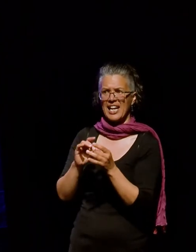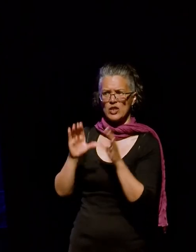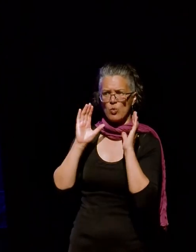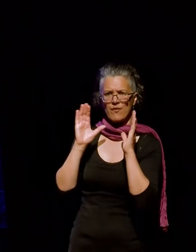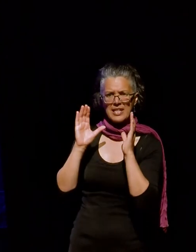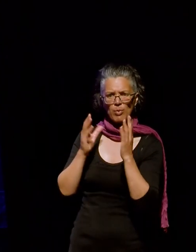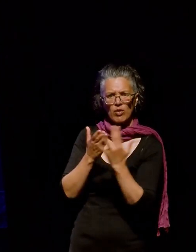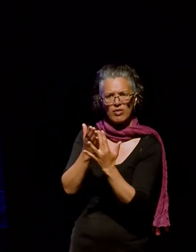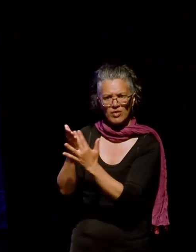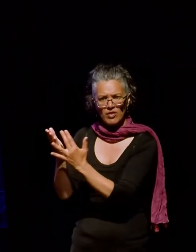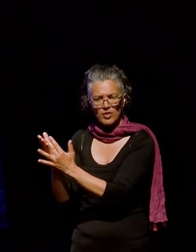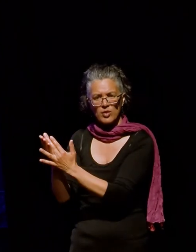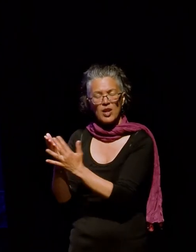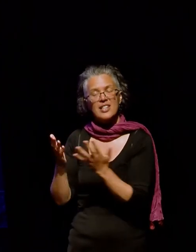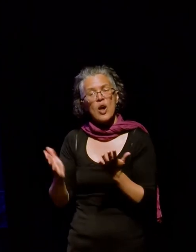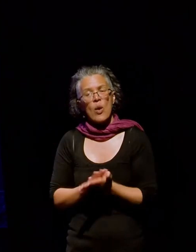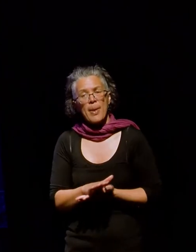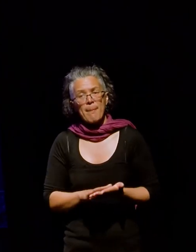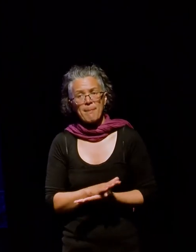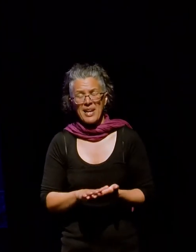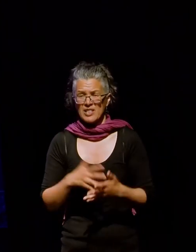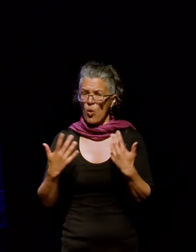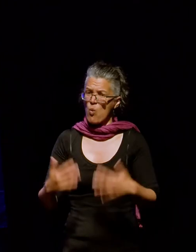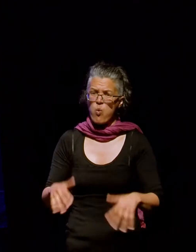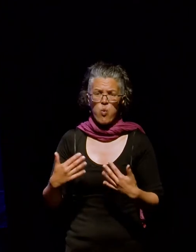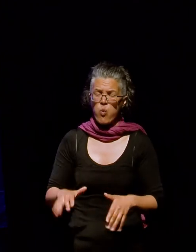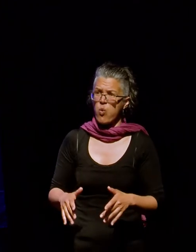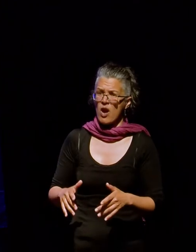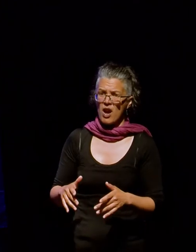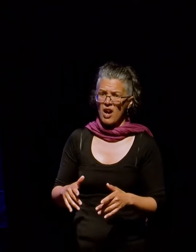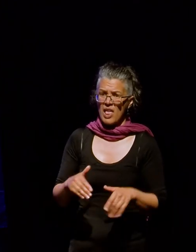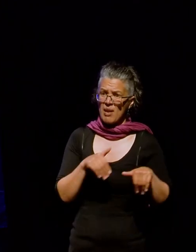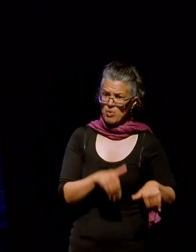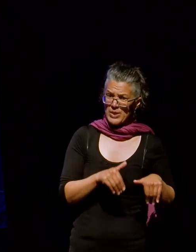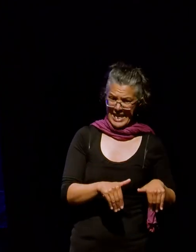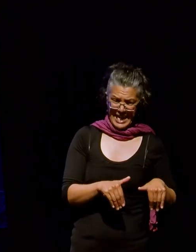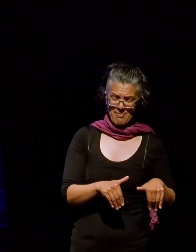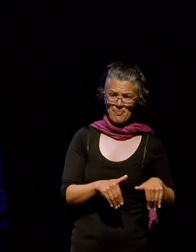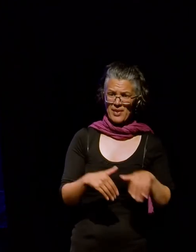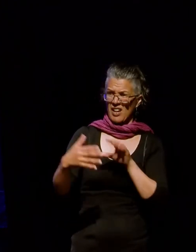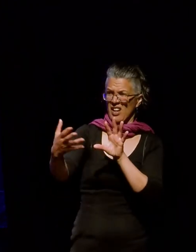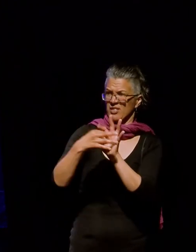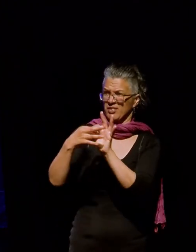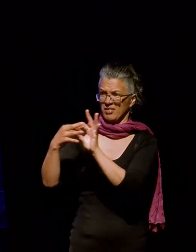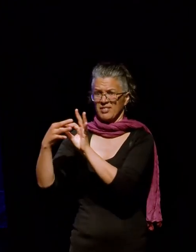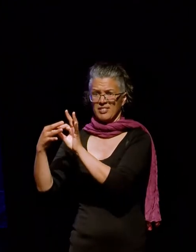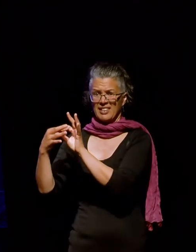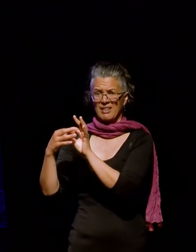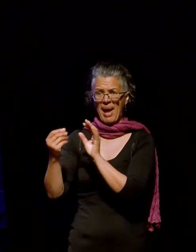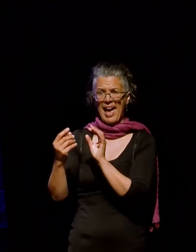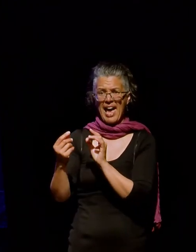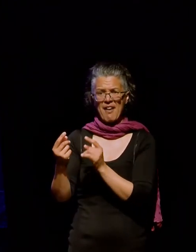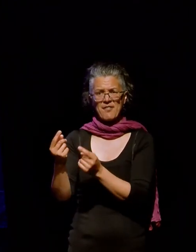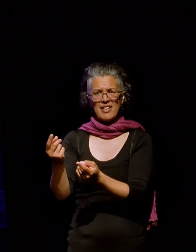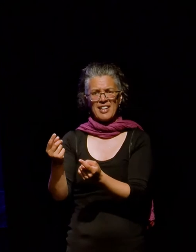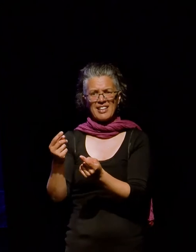to them. And it meant at times that we got massive engagement levels. You know, in summer, talking about records